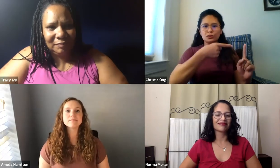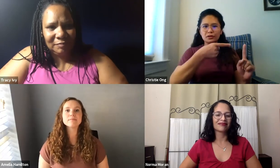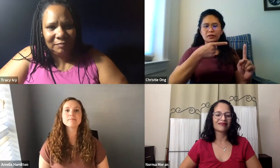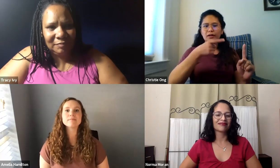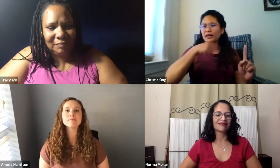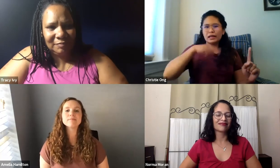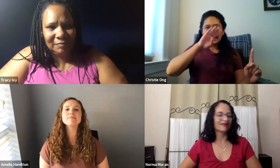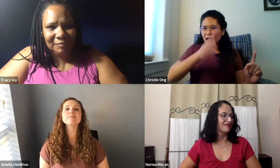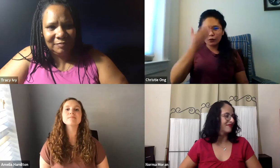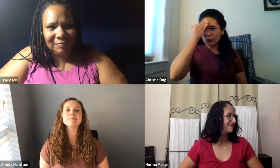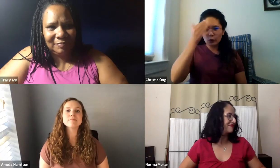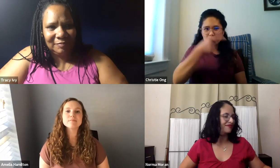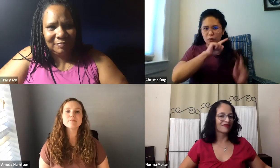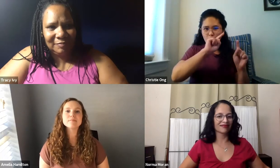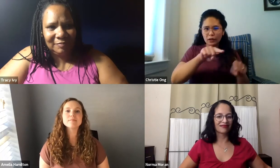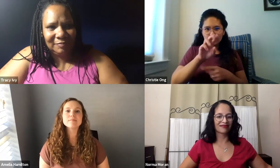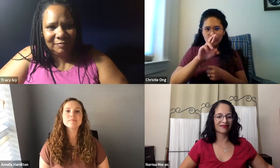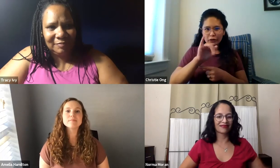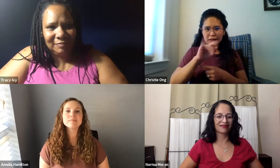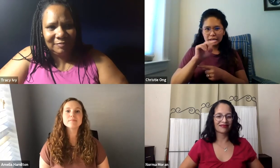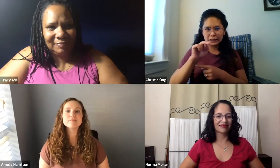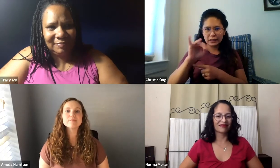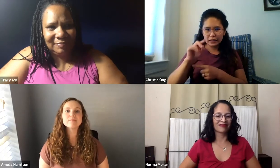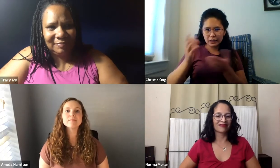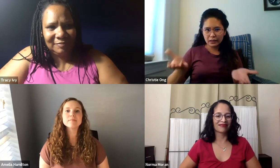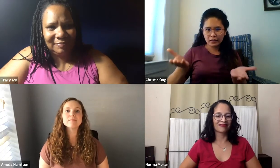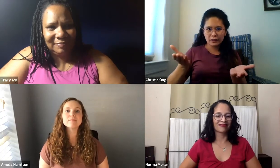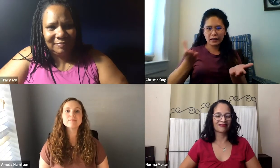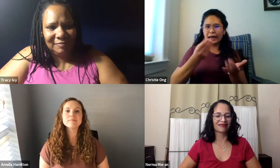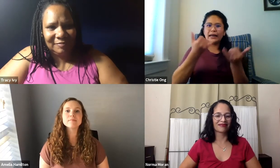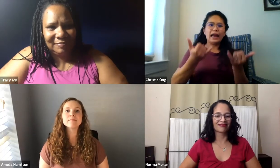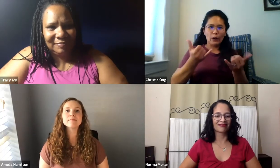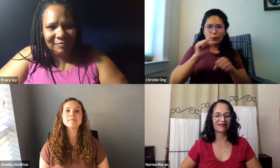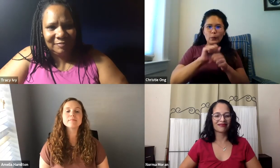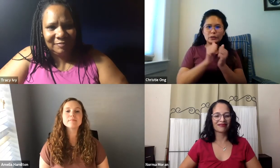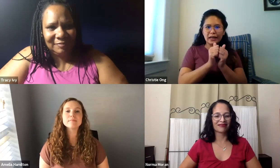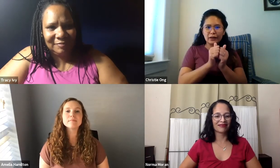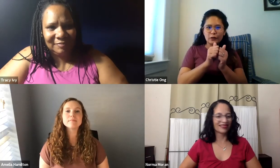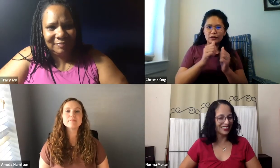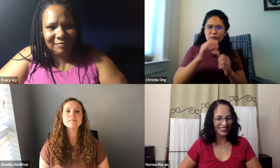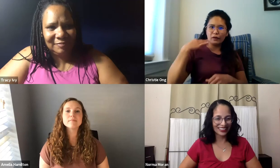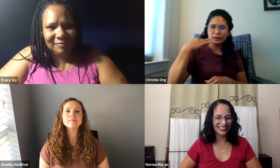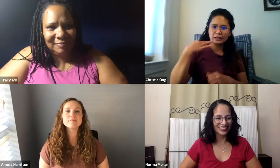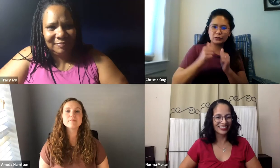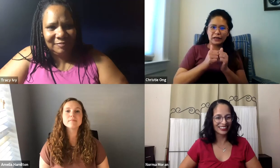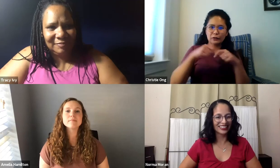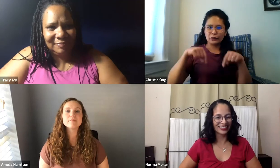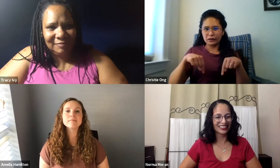So I met him and he was a coach and I never knew that he was an alumni of RIT and NTID. Now we actually work